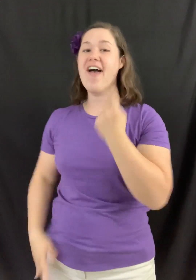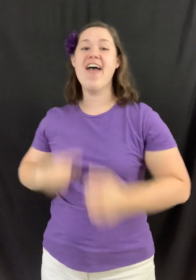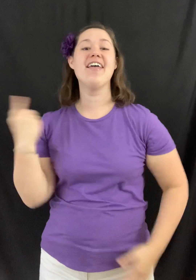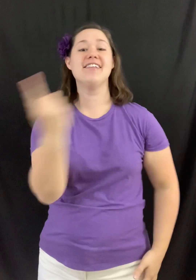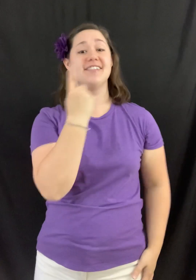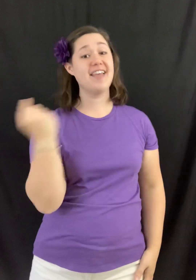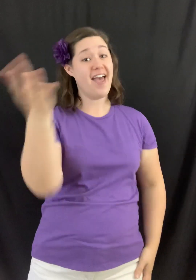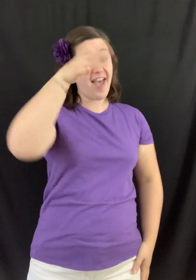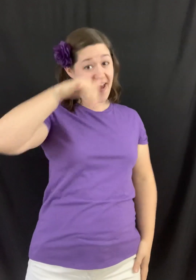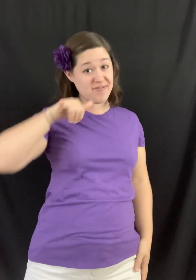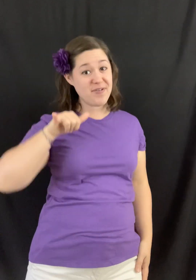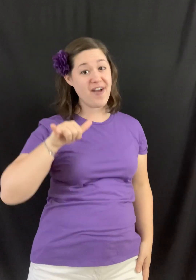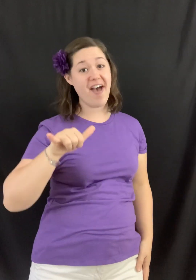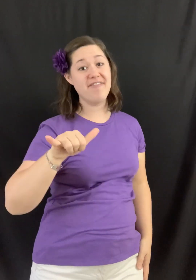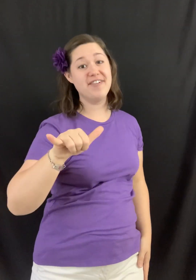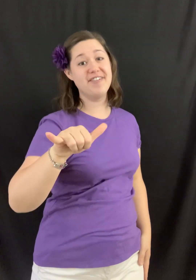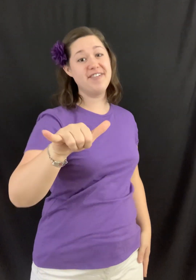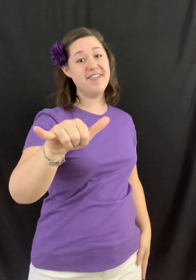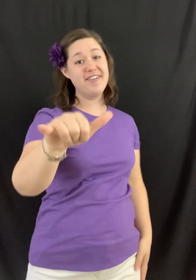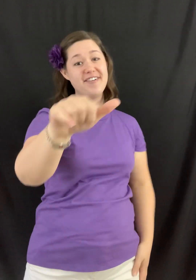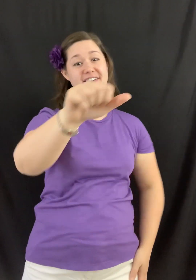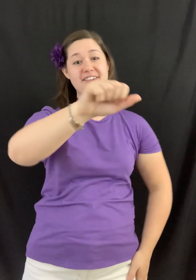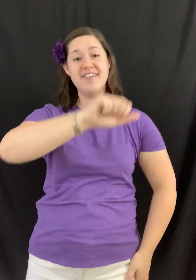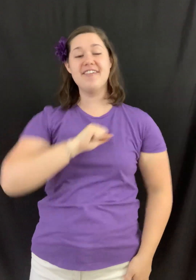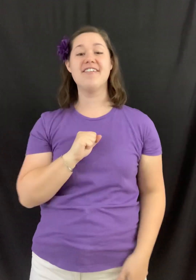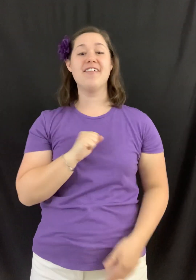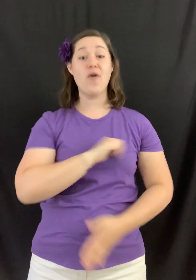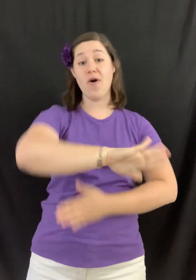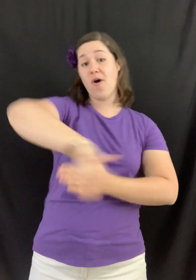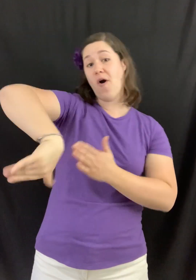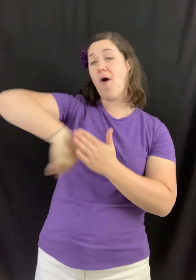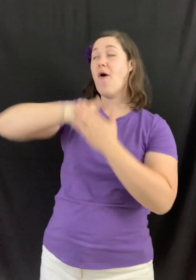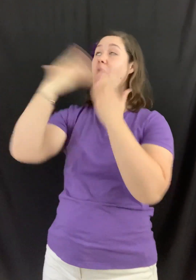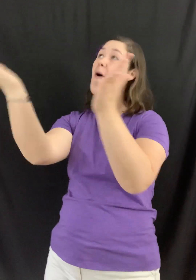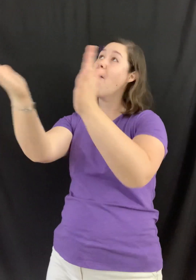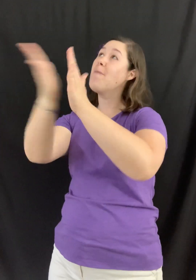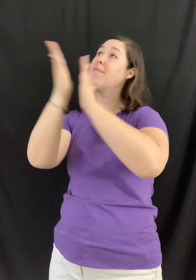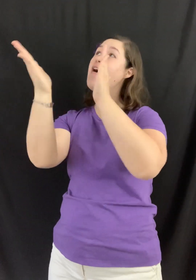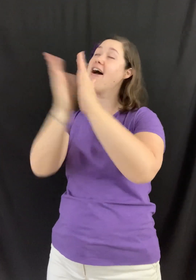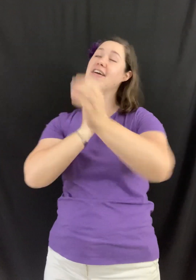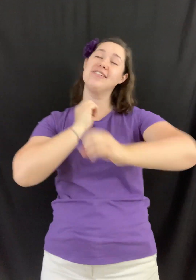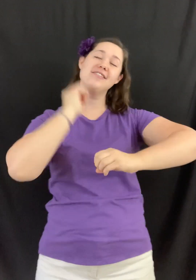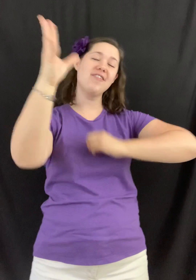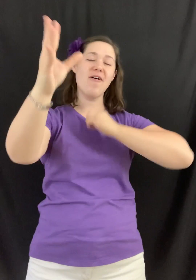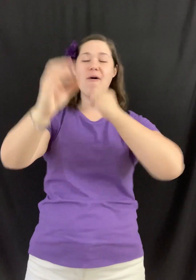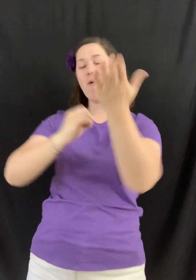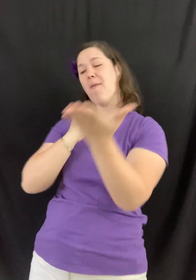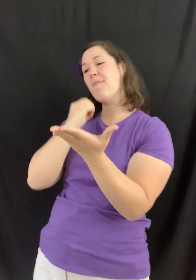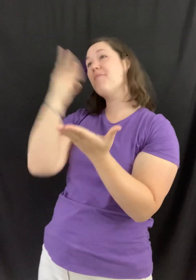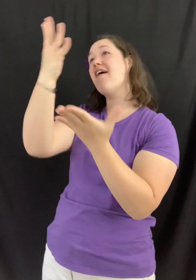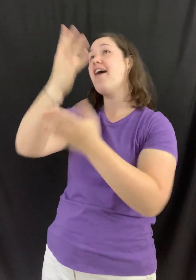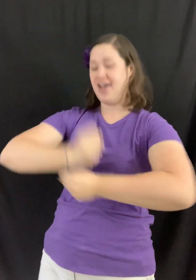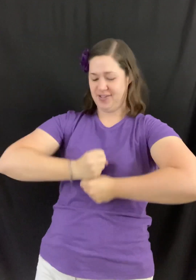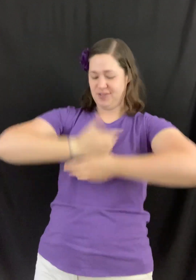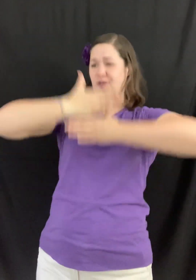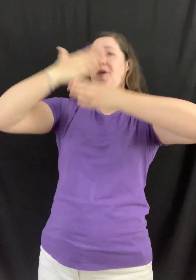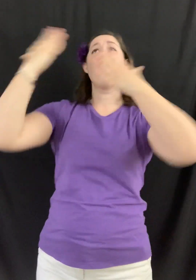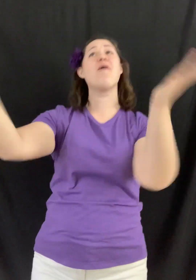and forever All praise, all praise, all